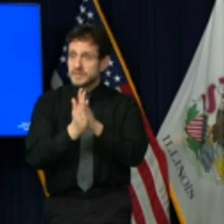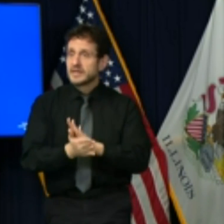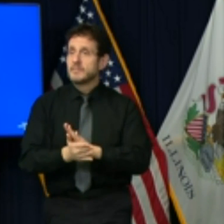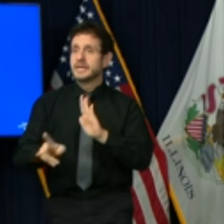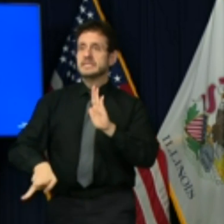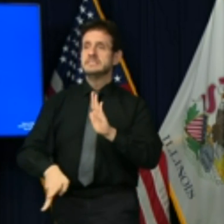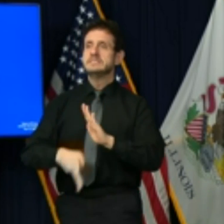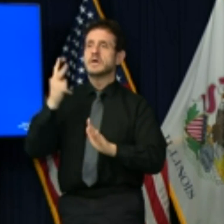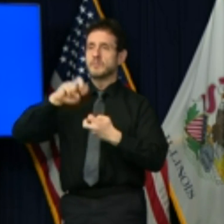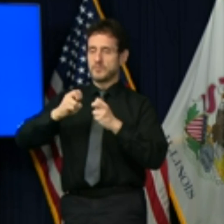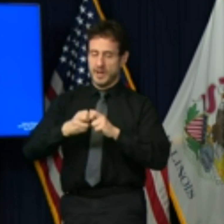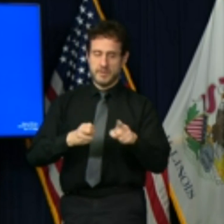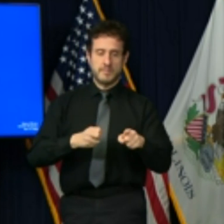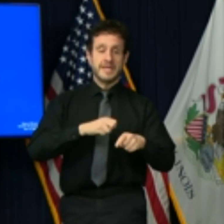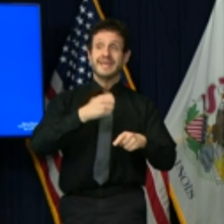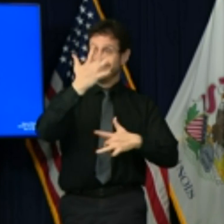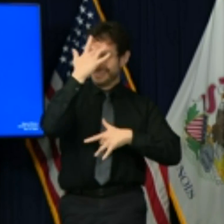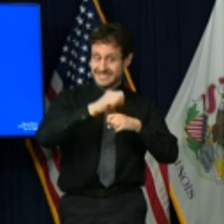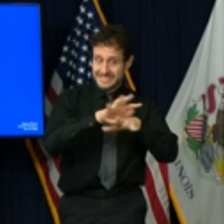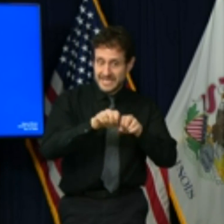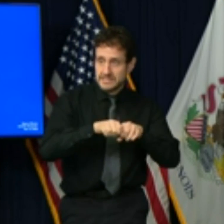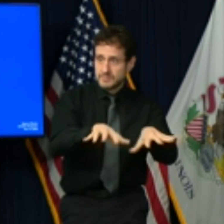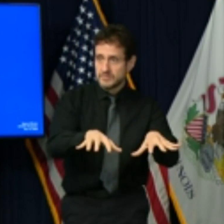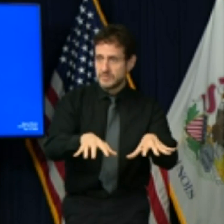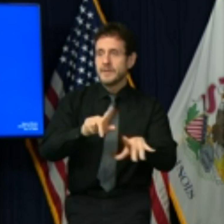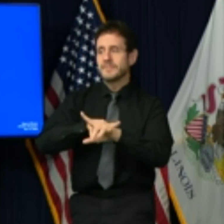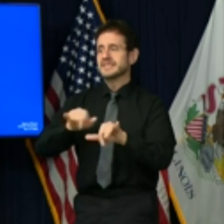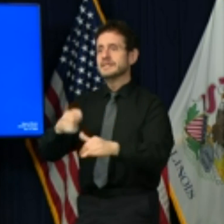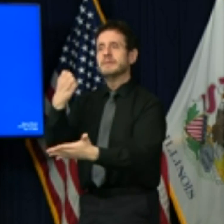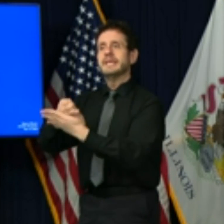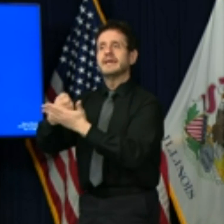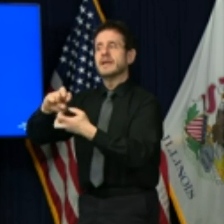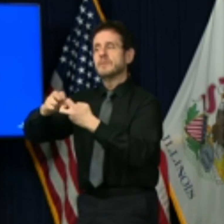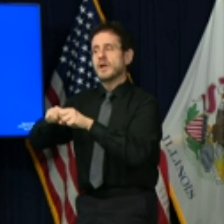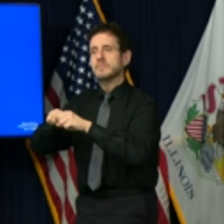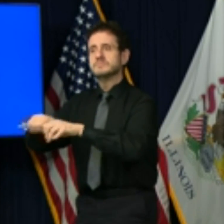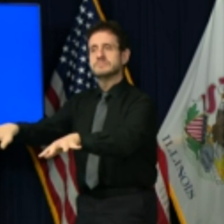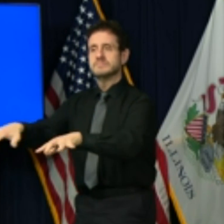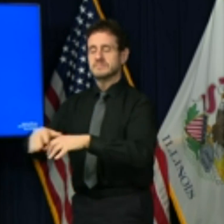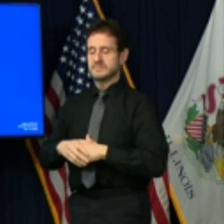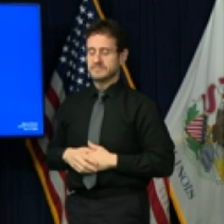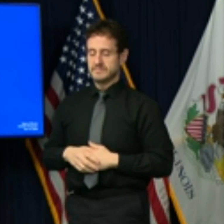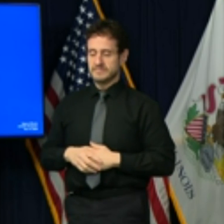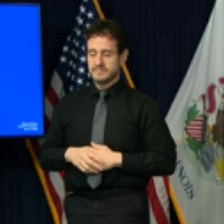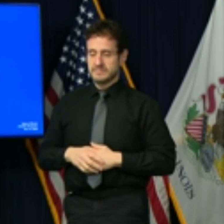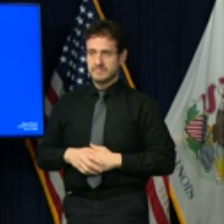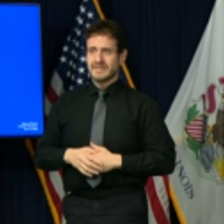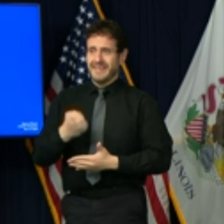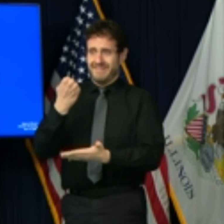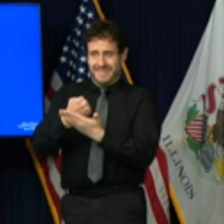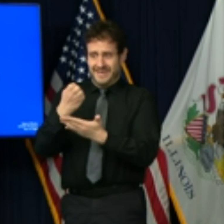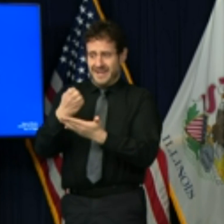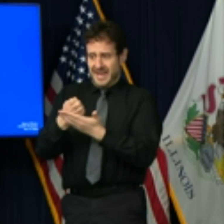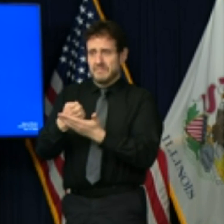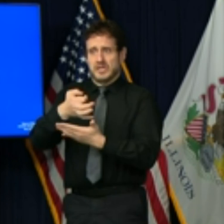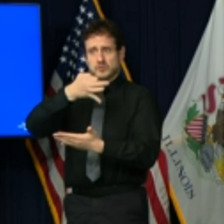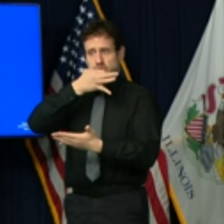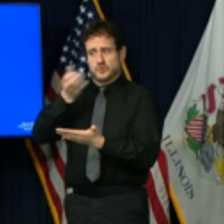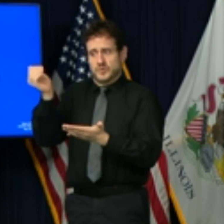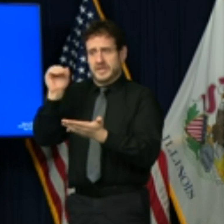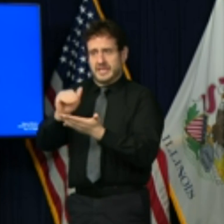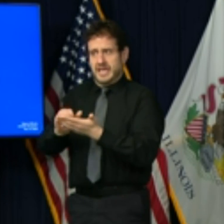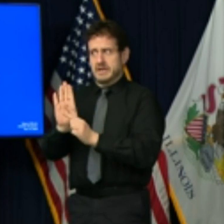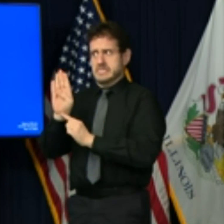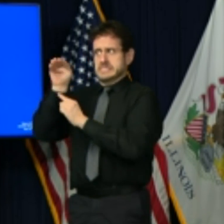While states with and without mitigations are experiencing a new wave of the virus, the economy is on the verge of taking another